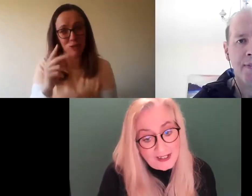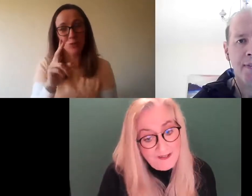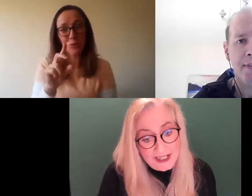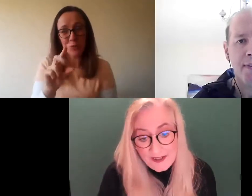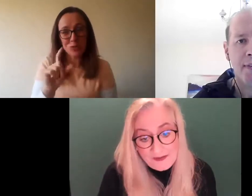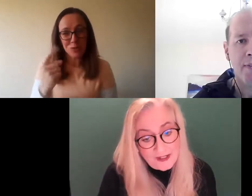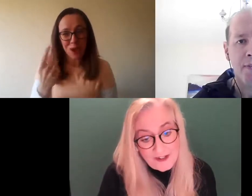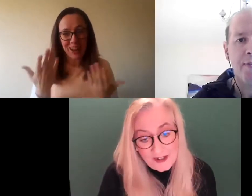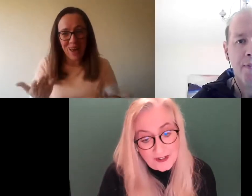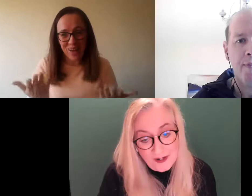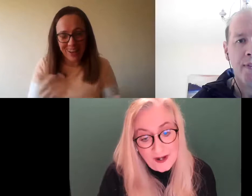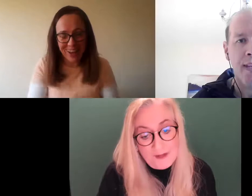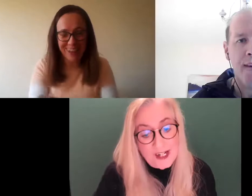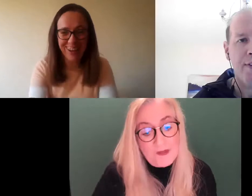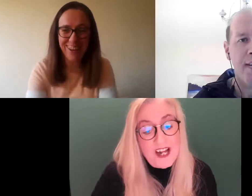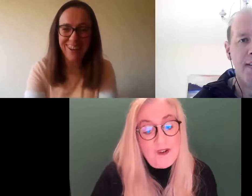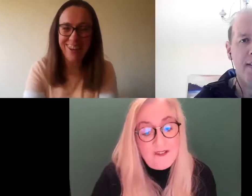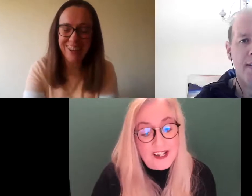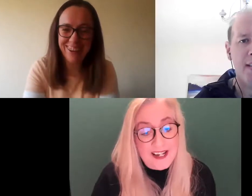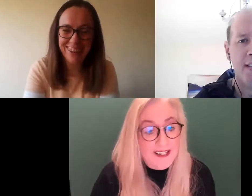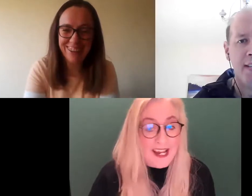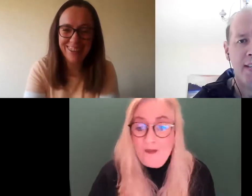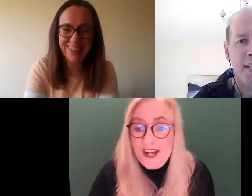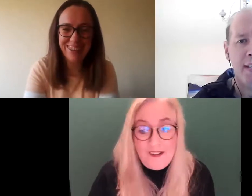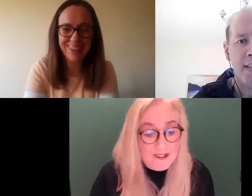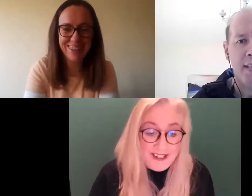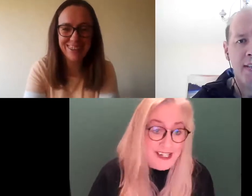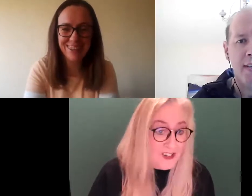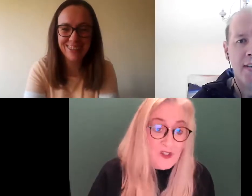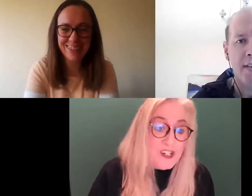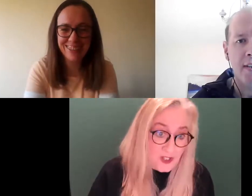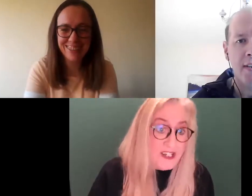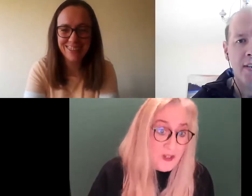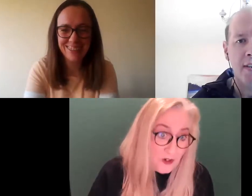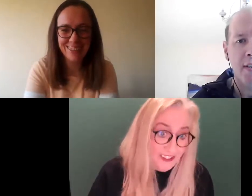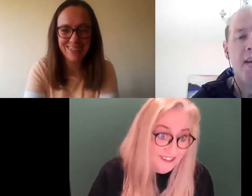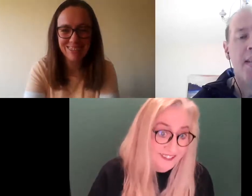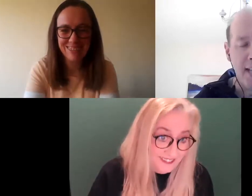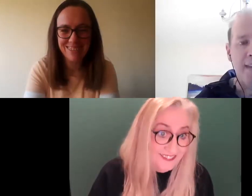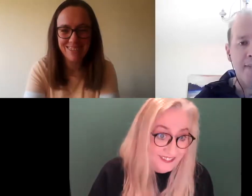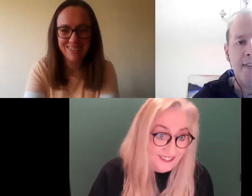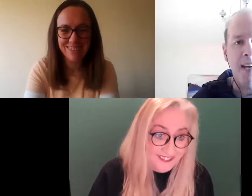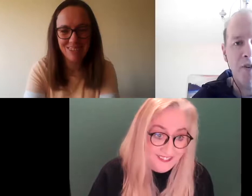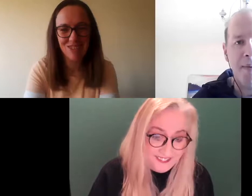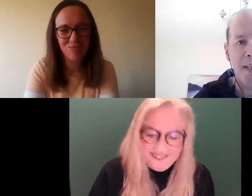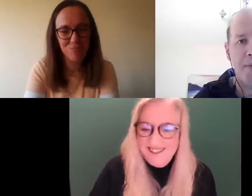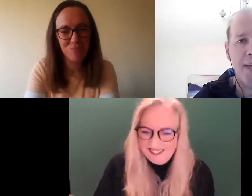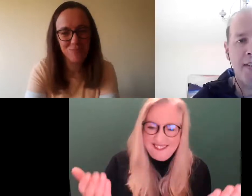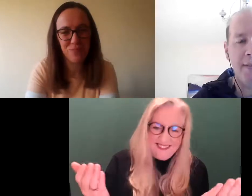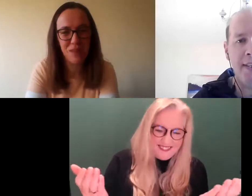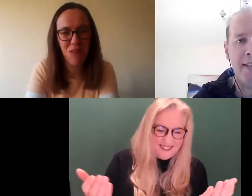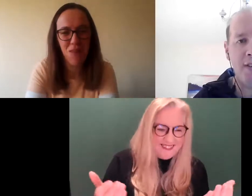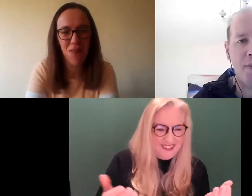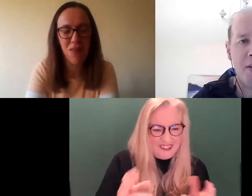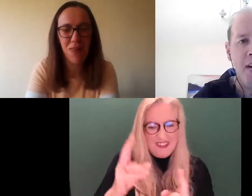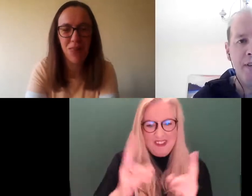I definitely hope so, for sure. Because we're now living in the age of 2021. Yeah, yeah, it should be